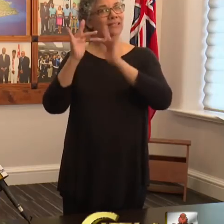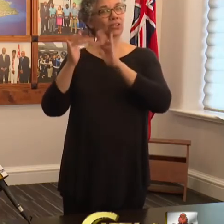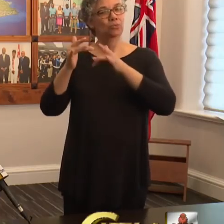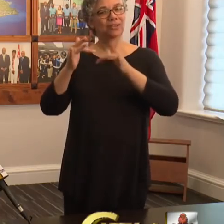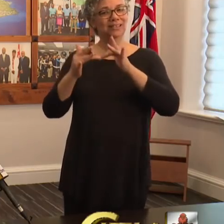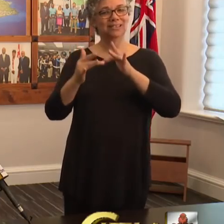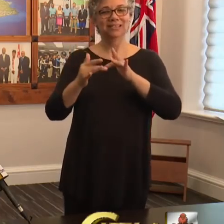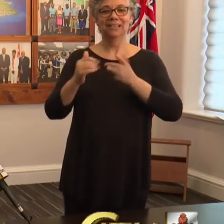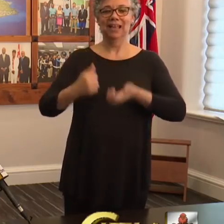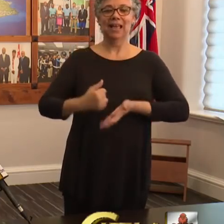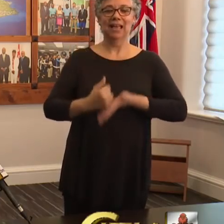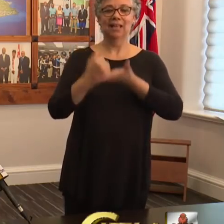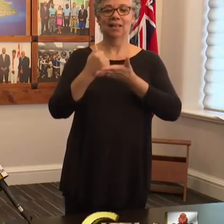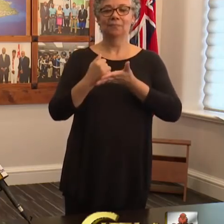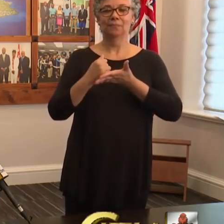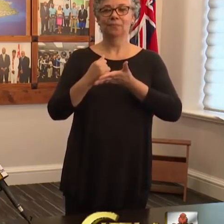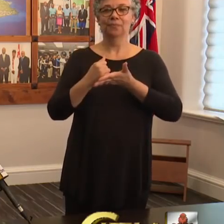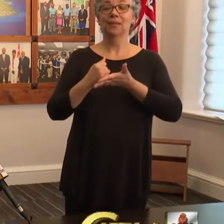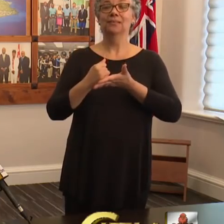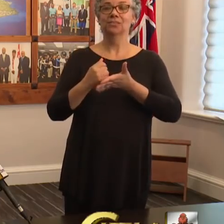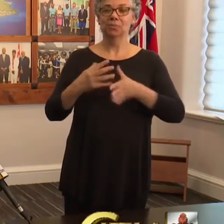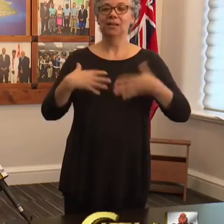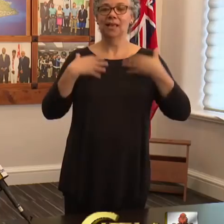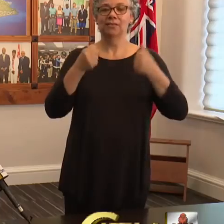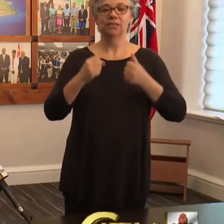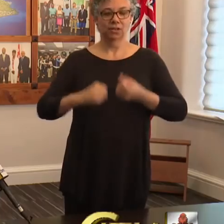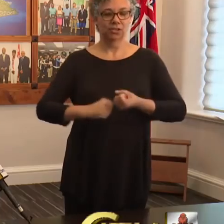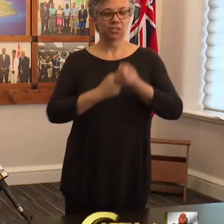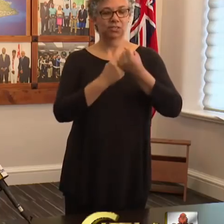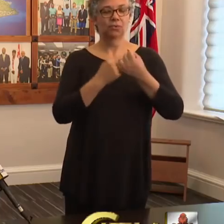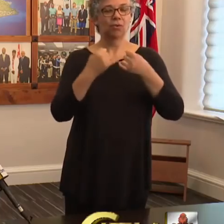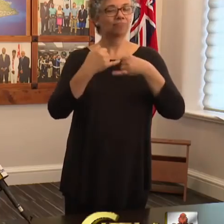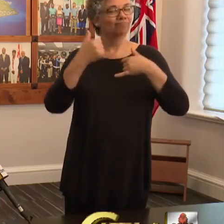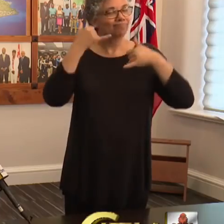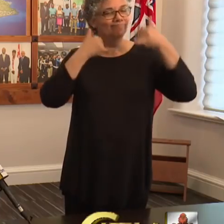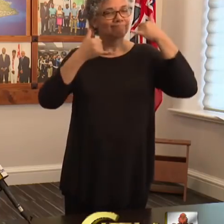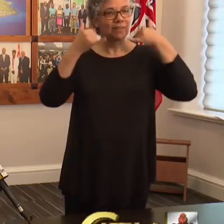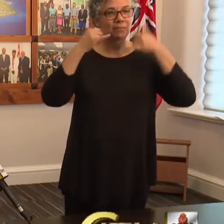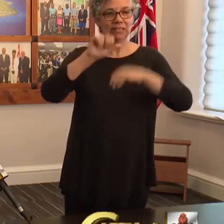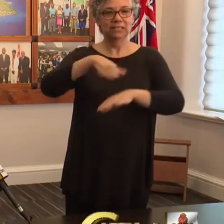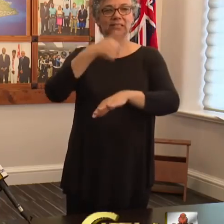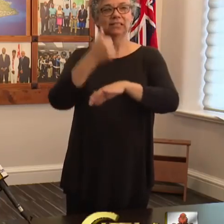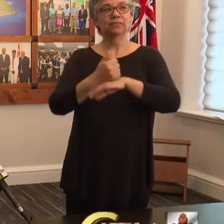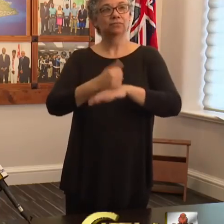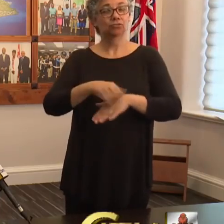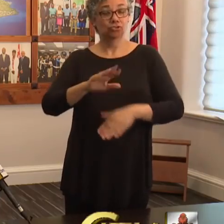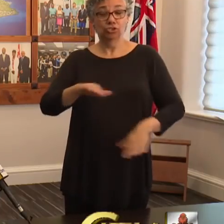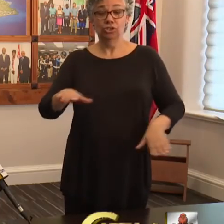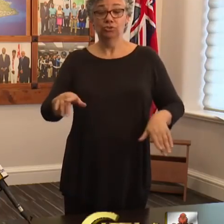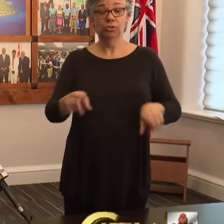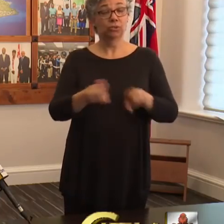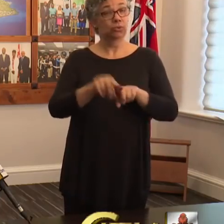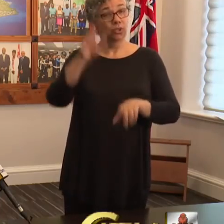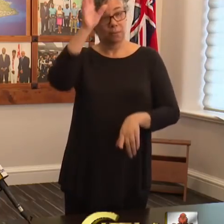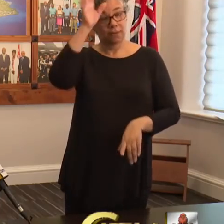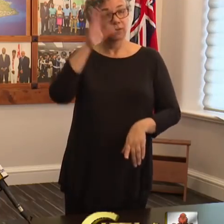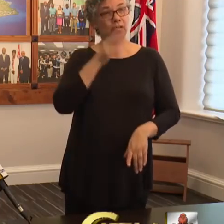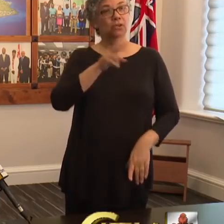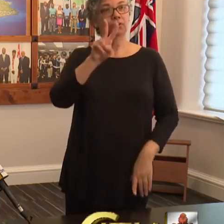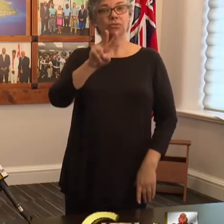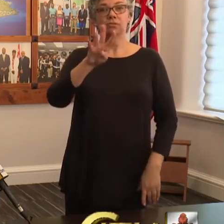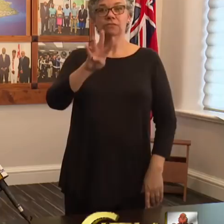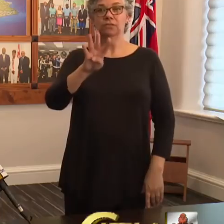A community support line has been established for children and parents and the number for this line is 249